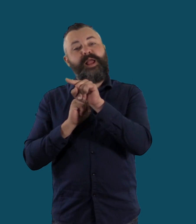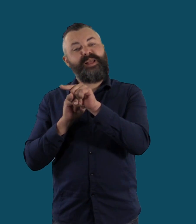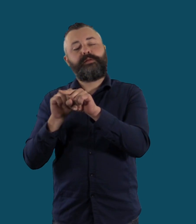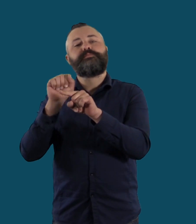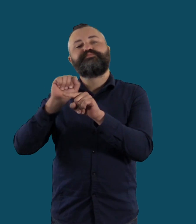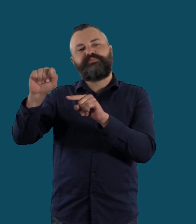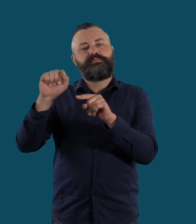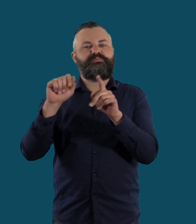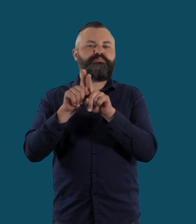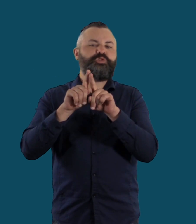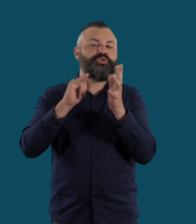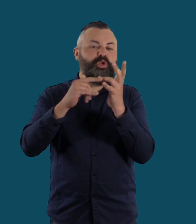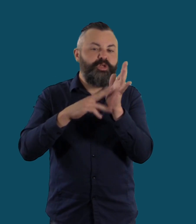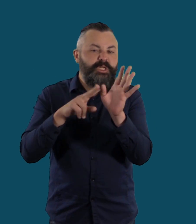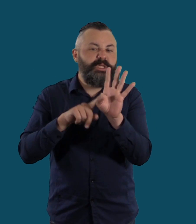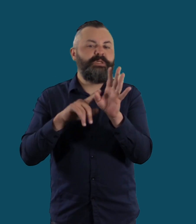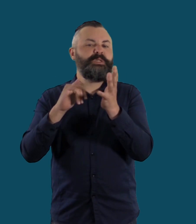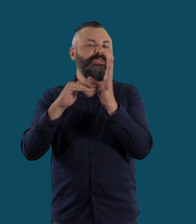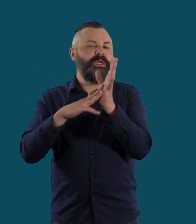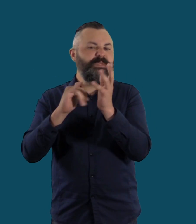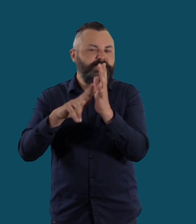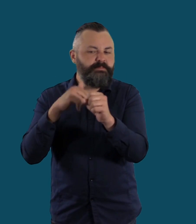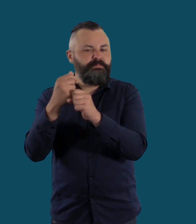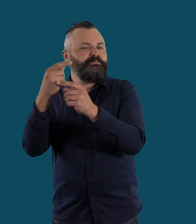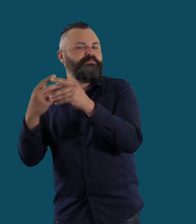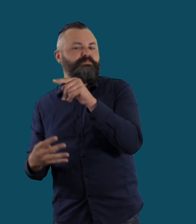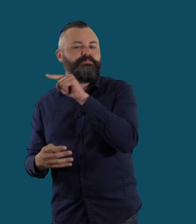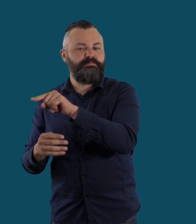You can click on the relevant icon, and it will link you to the download page for the app,